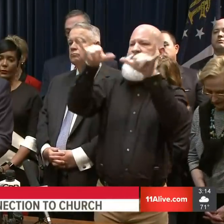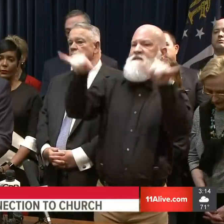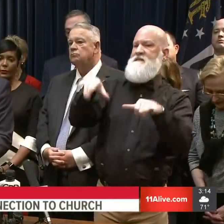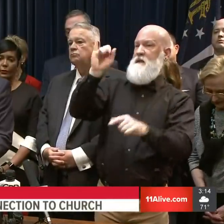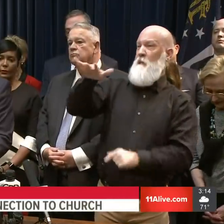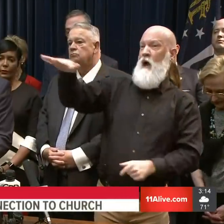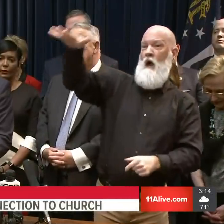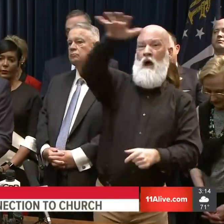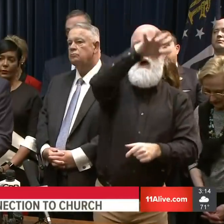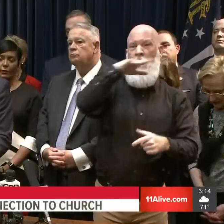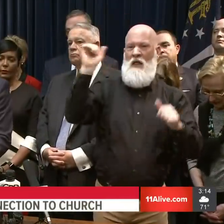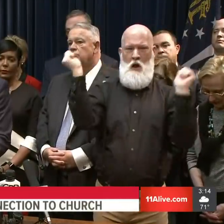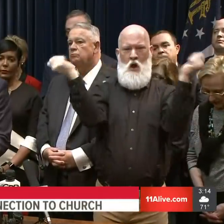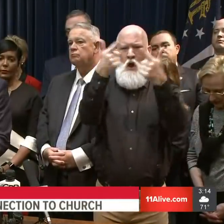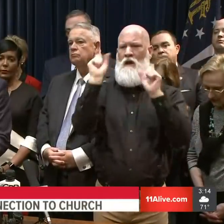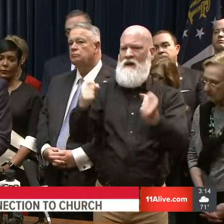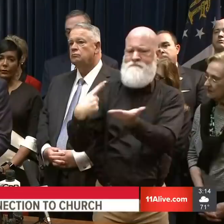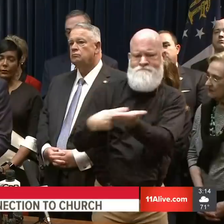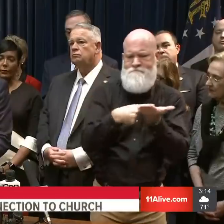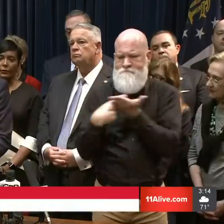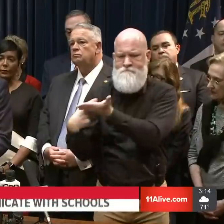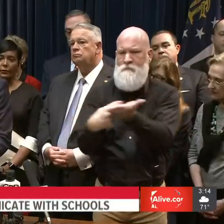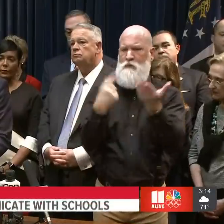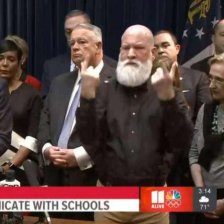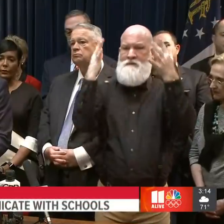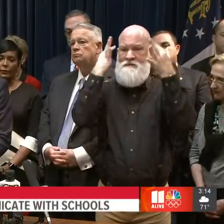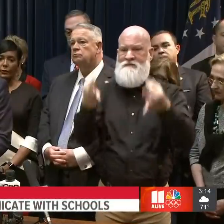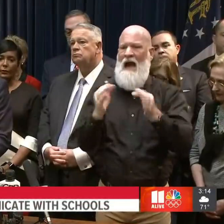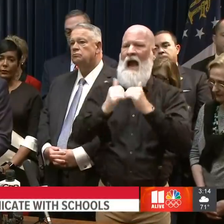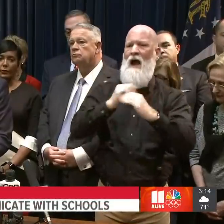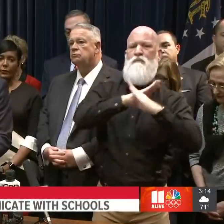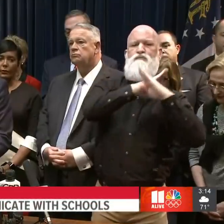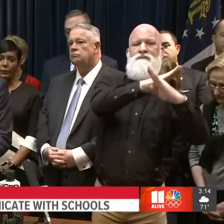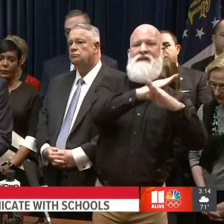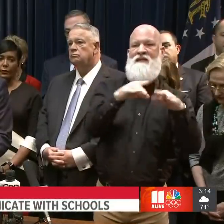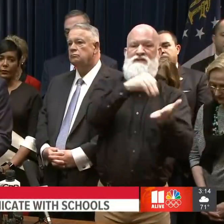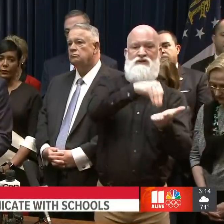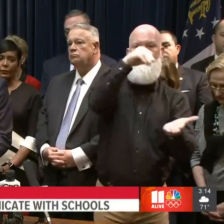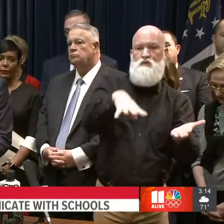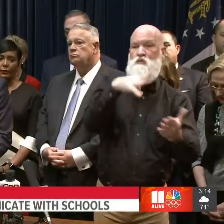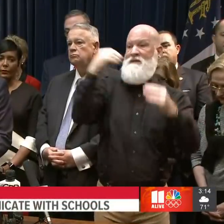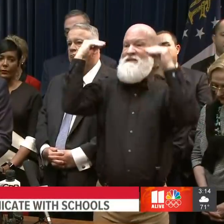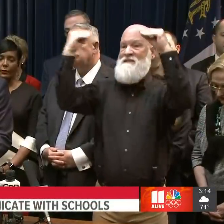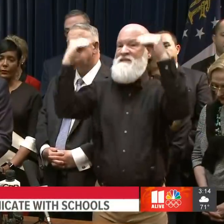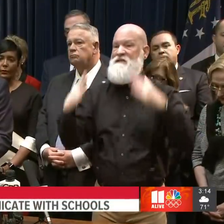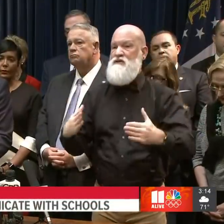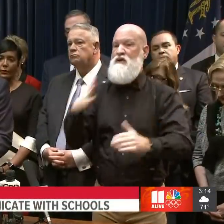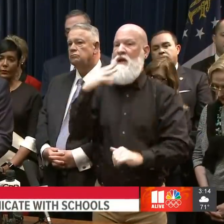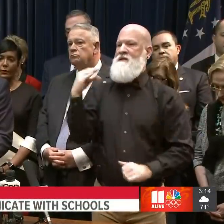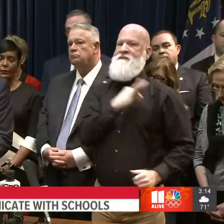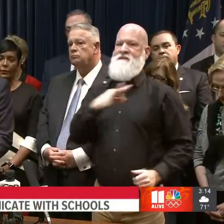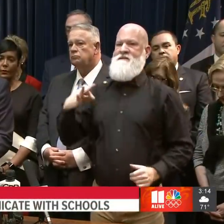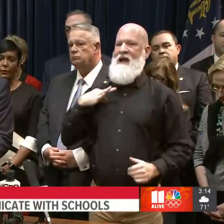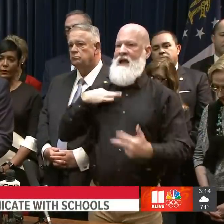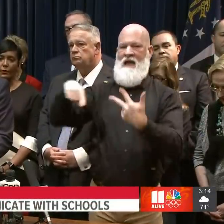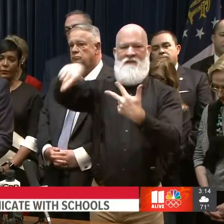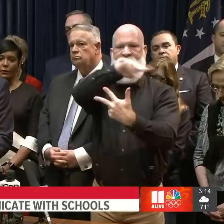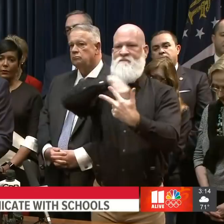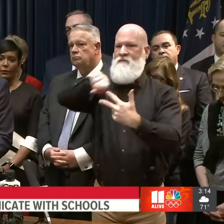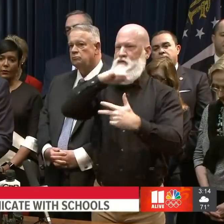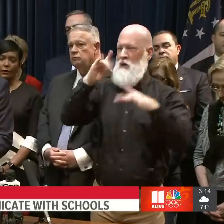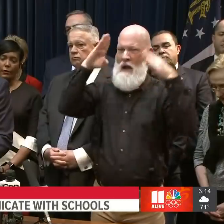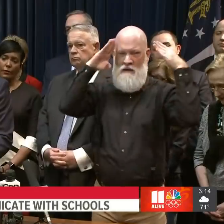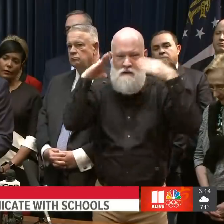measures to protect students, teachers, students, administrators. For local school systems, we've already seen limited